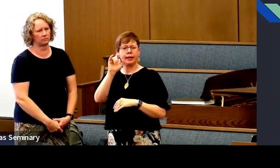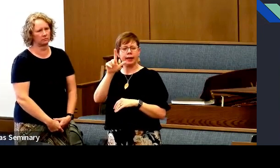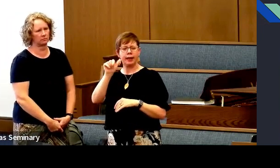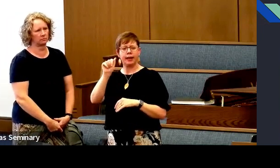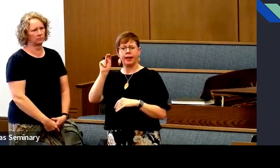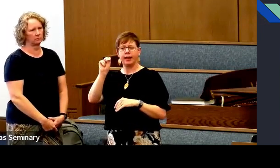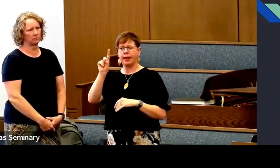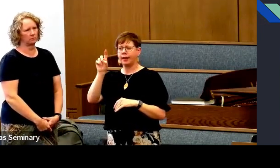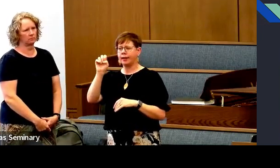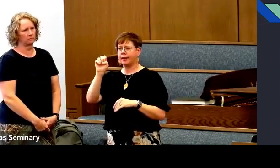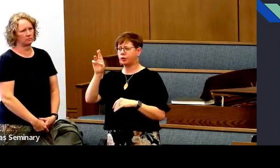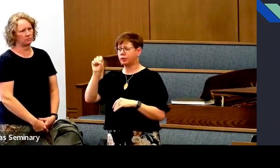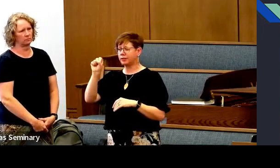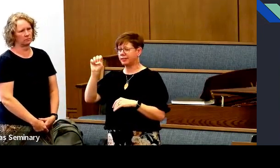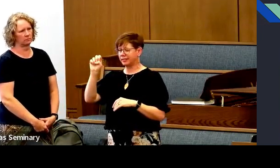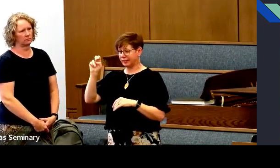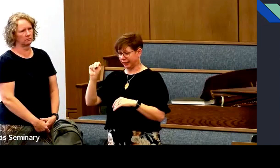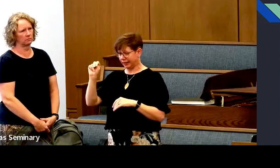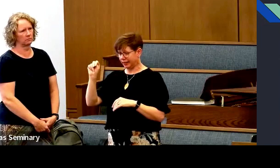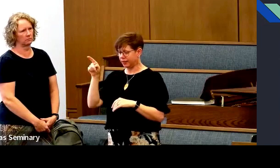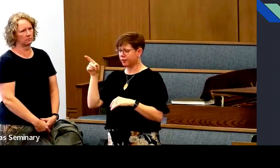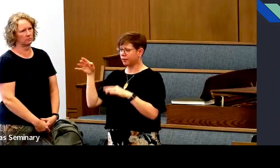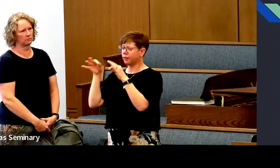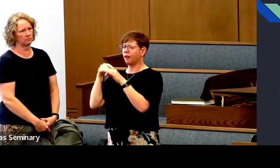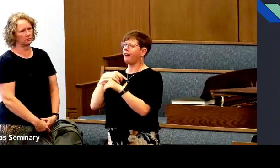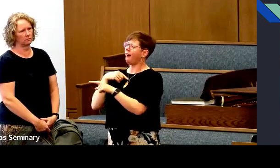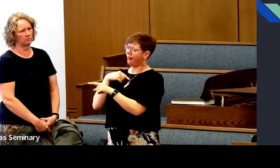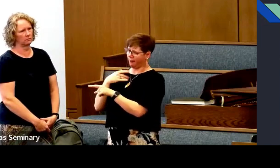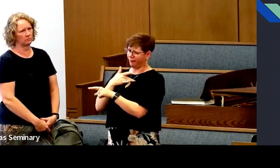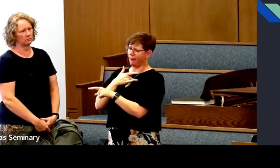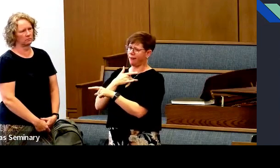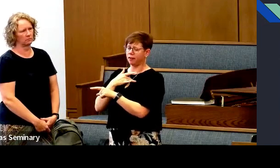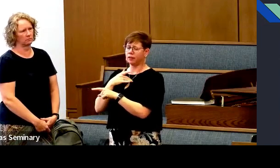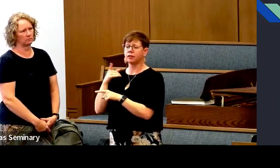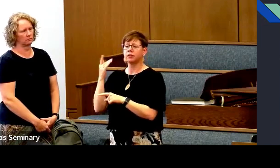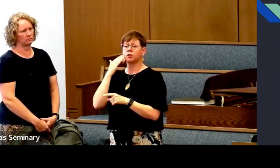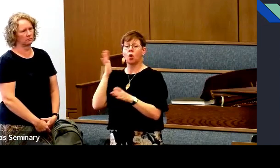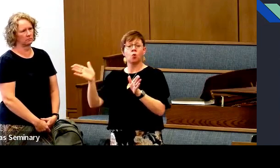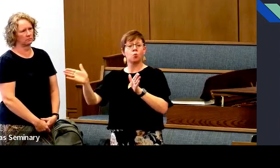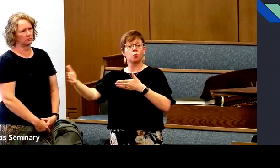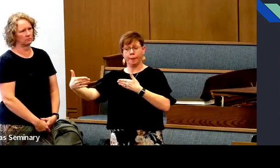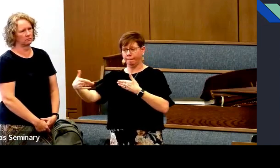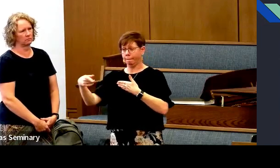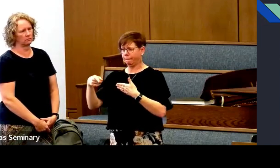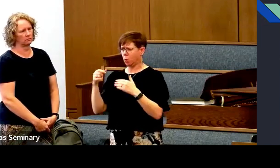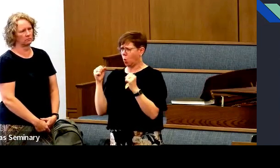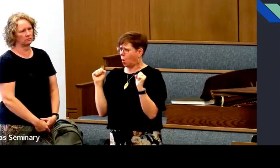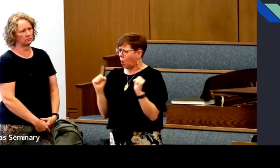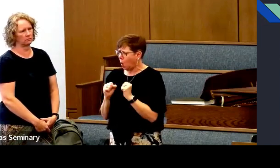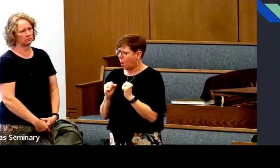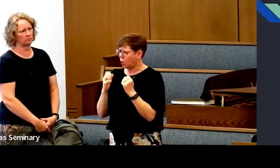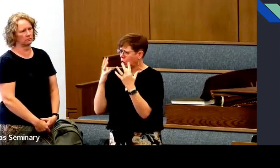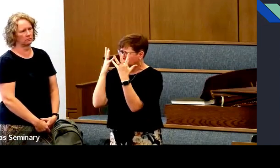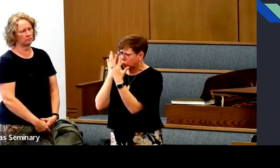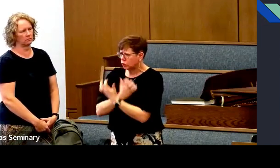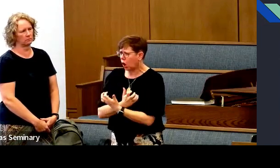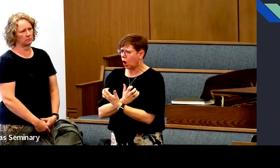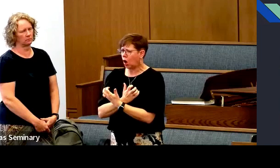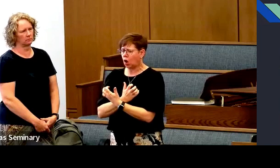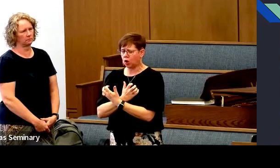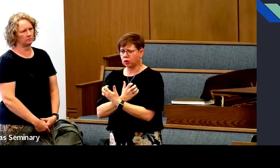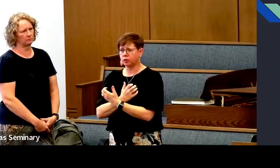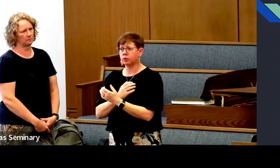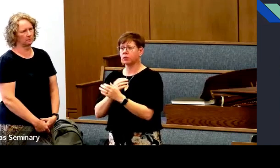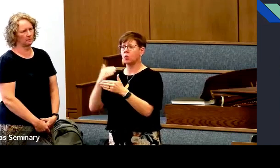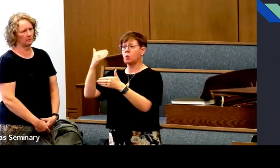would be Elder Nila A. Anderson, who talked, and it was very touching. He